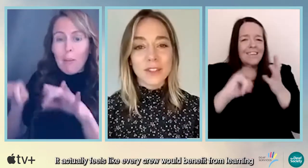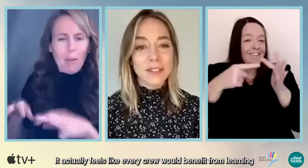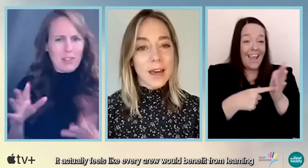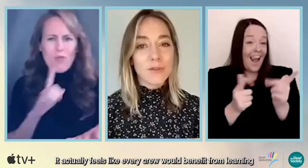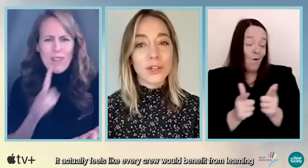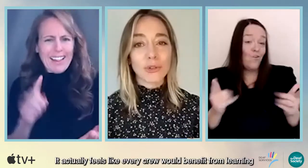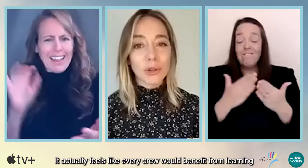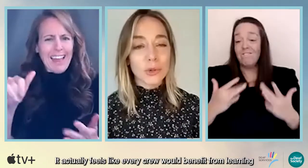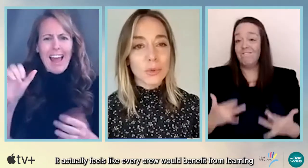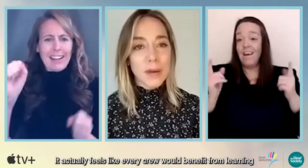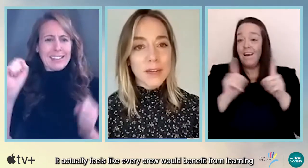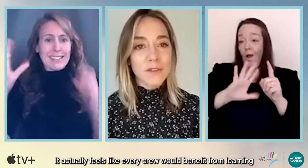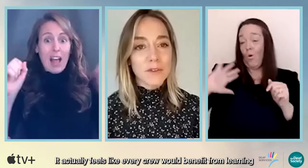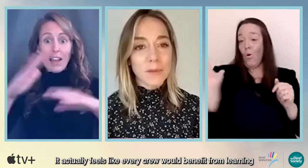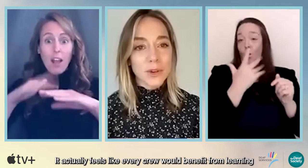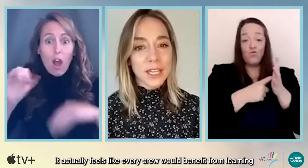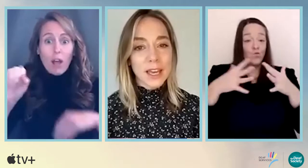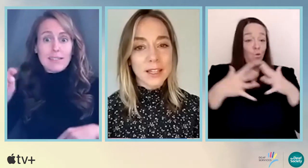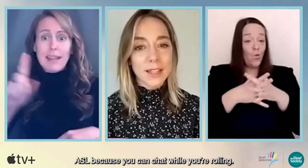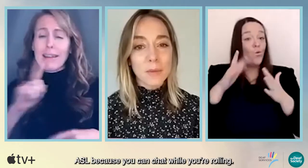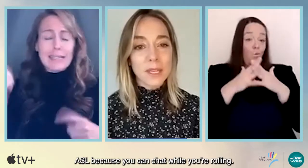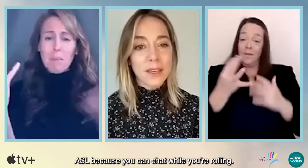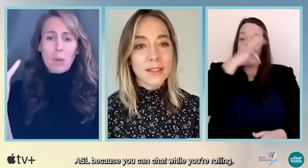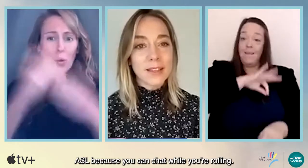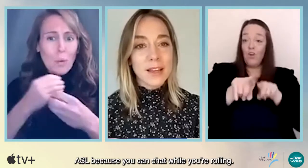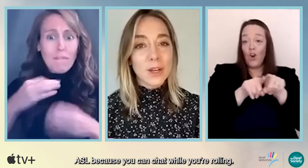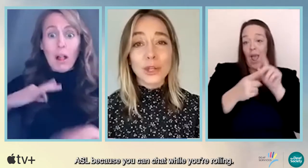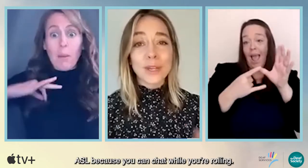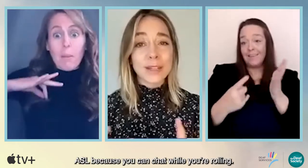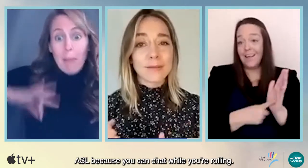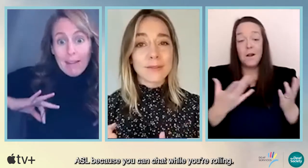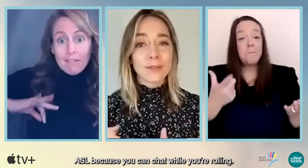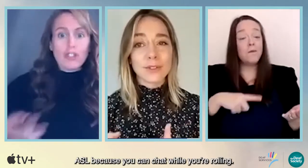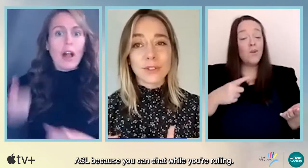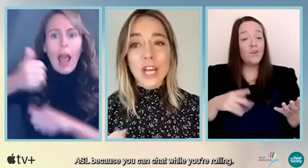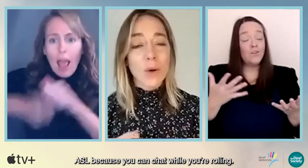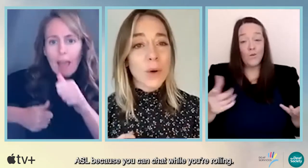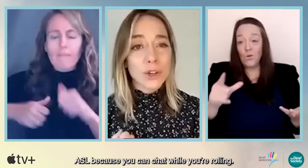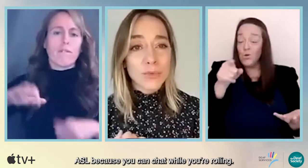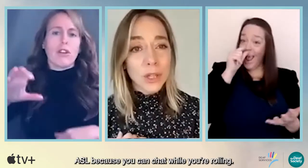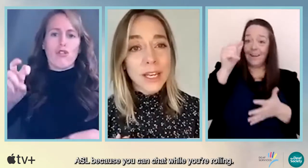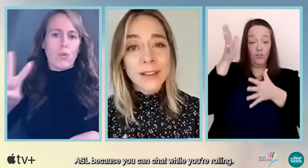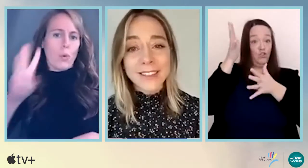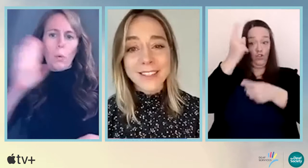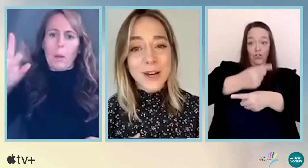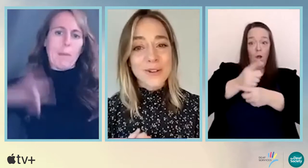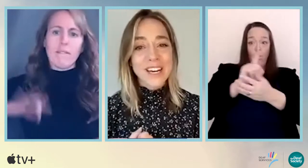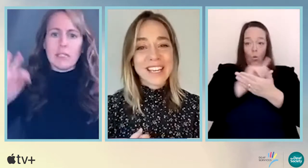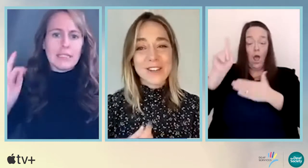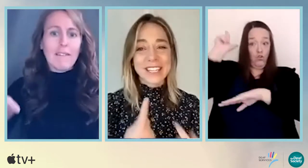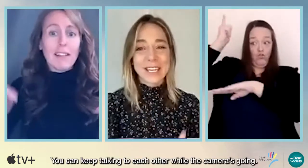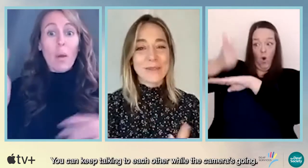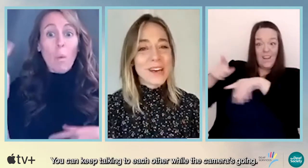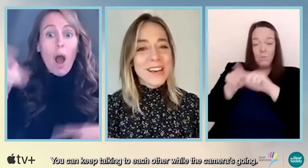actually feels like every crew would benefit from learning ASL because you can chat while you're rolling. You know,